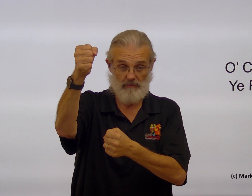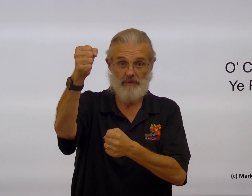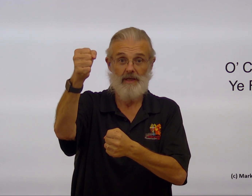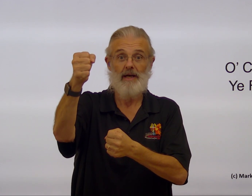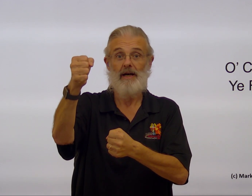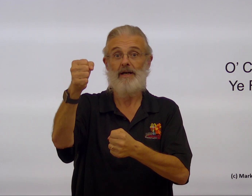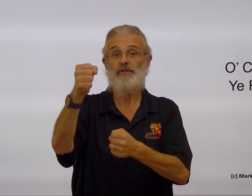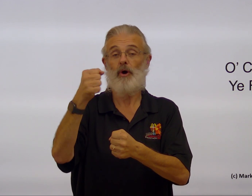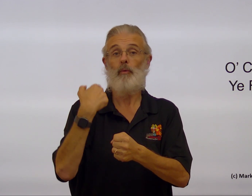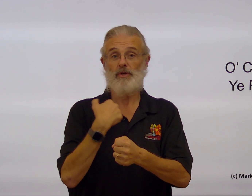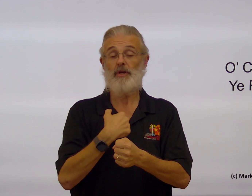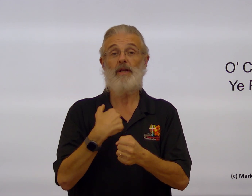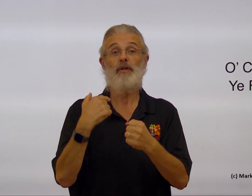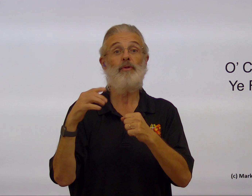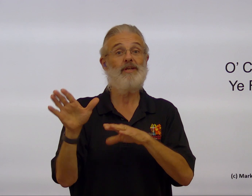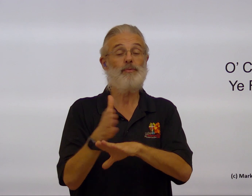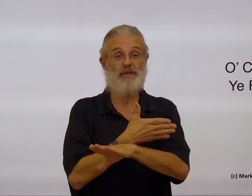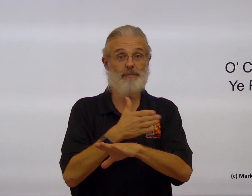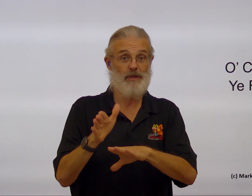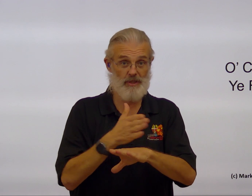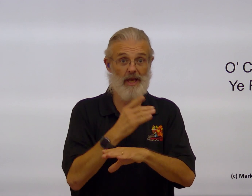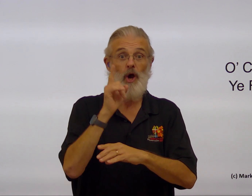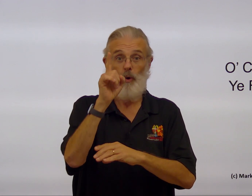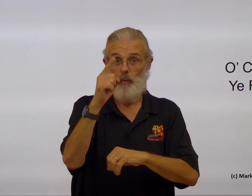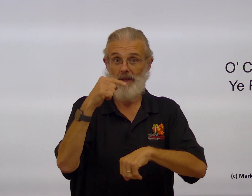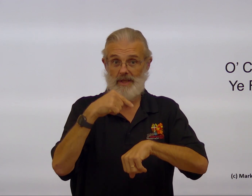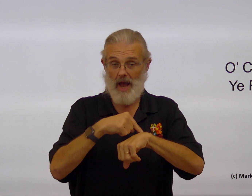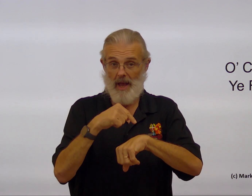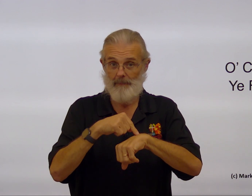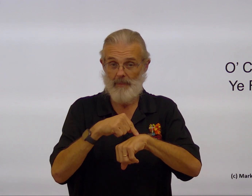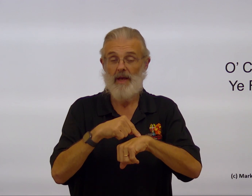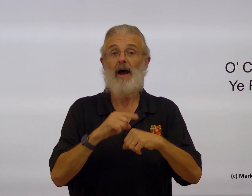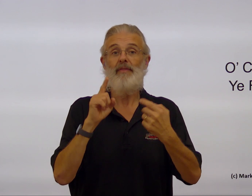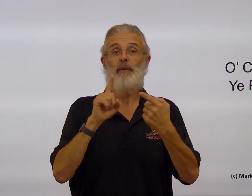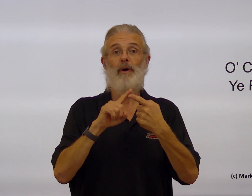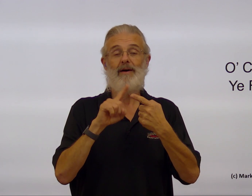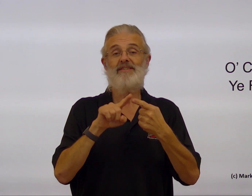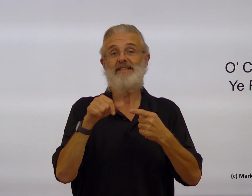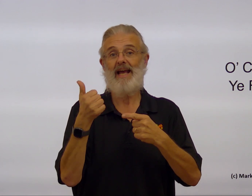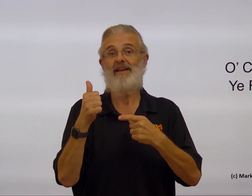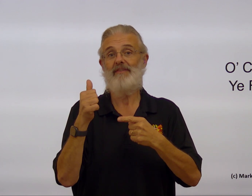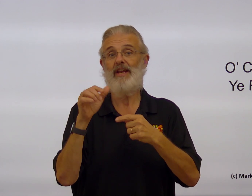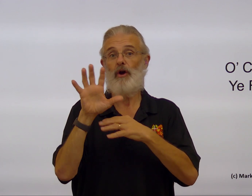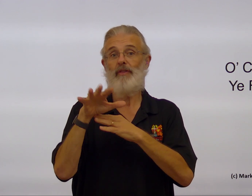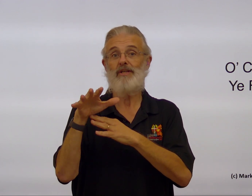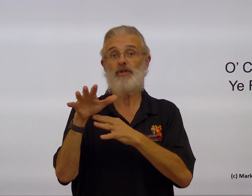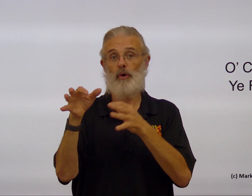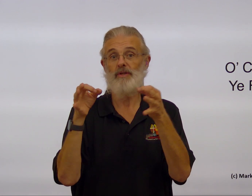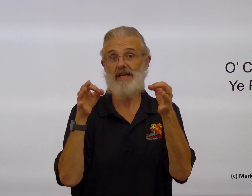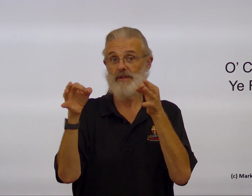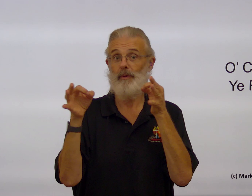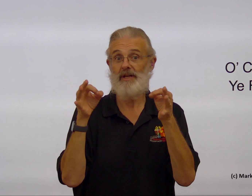and so we're just gonna do this with the music one time and then we'll have a second video that shows explanation.